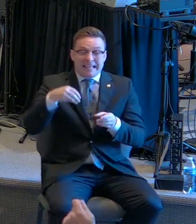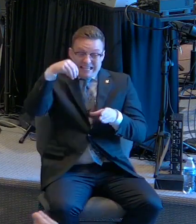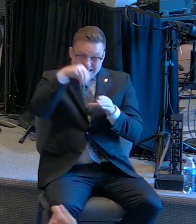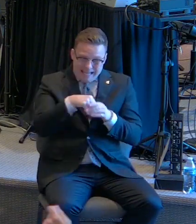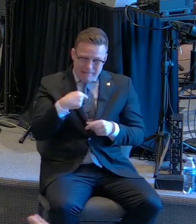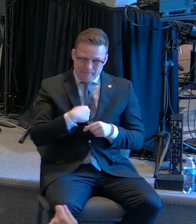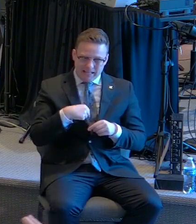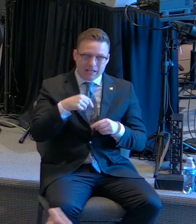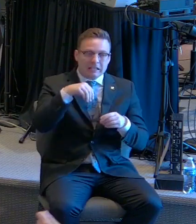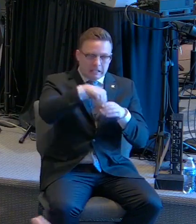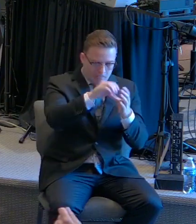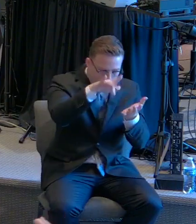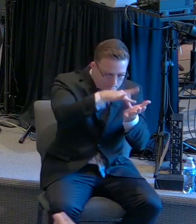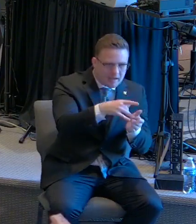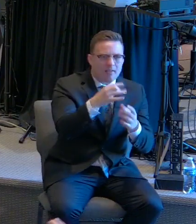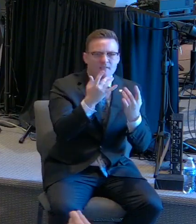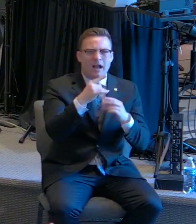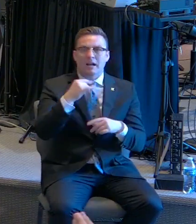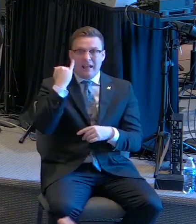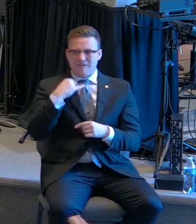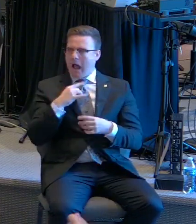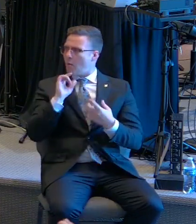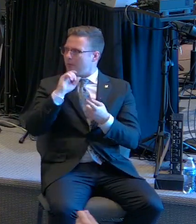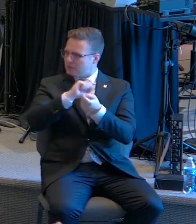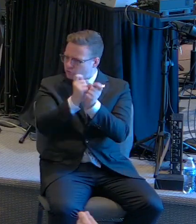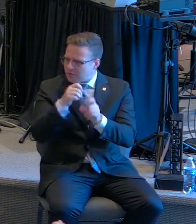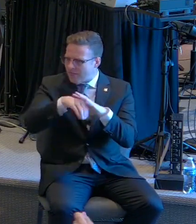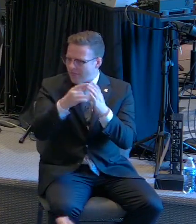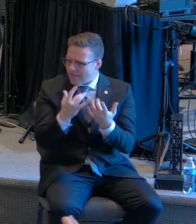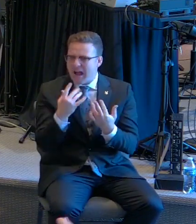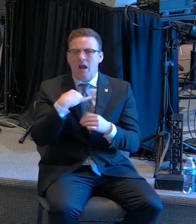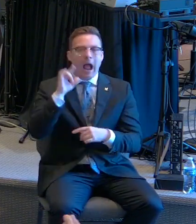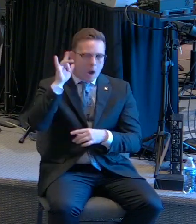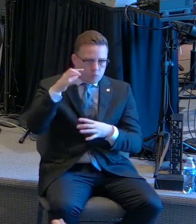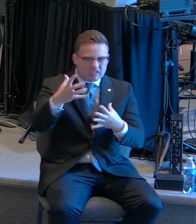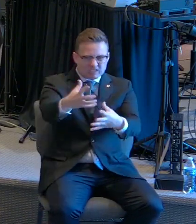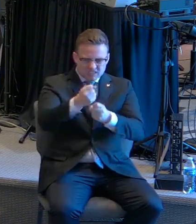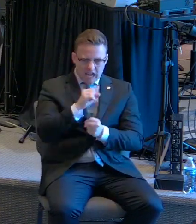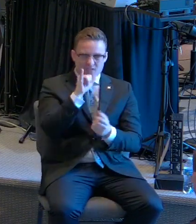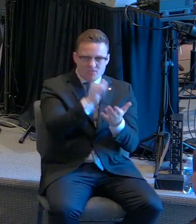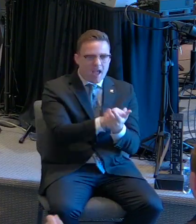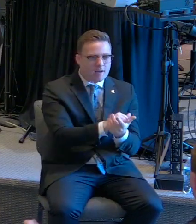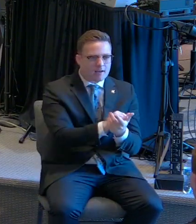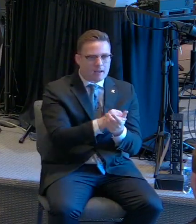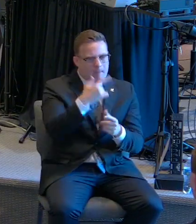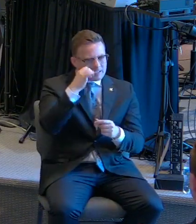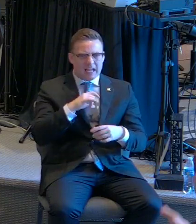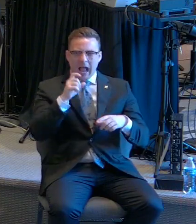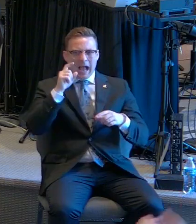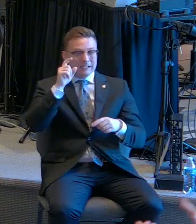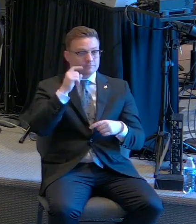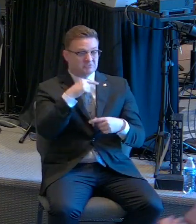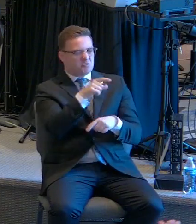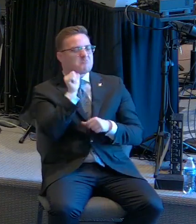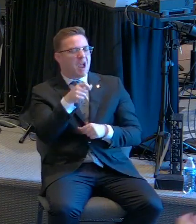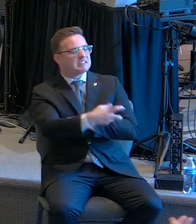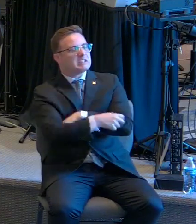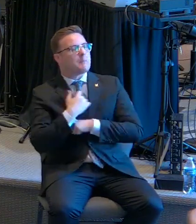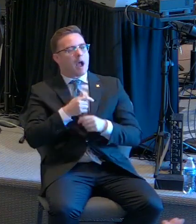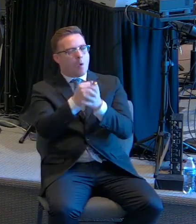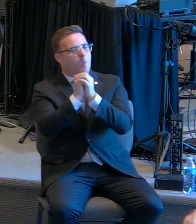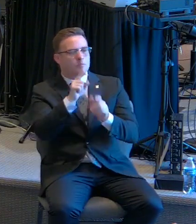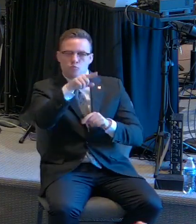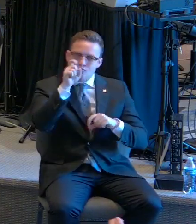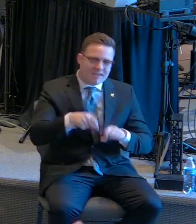the fire. If I'm going to be tempered in this fire, I'll take the fire. You can't have my worship. You